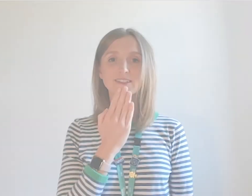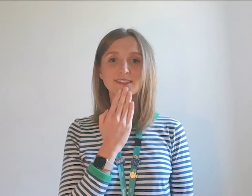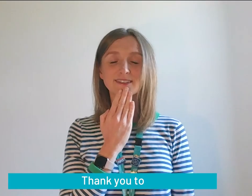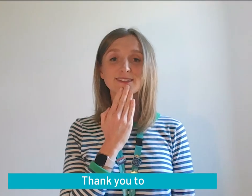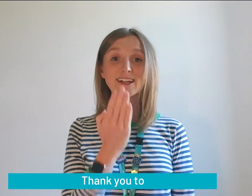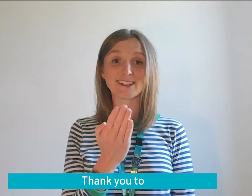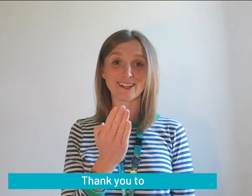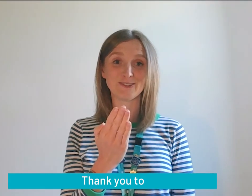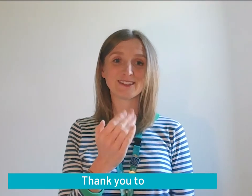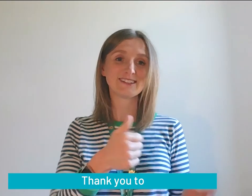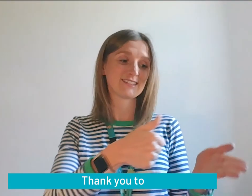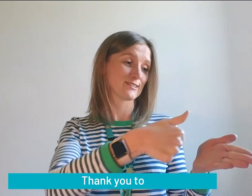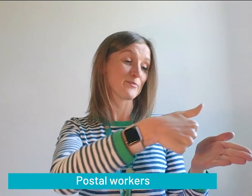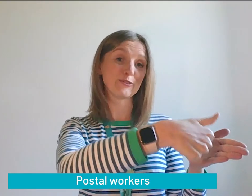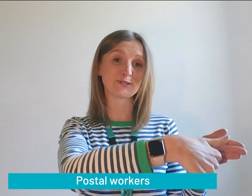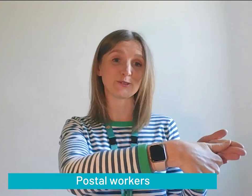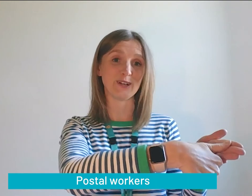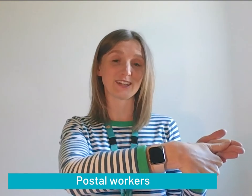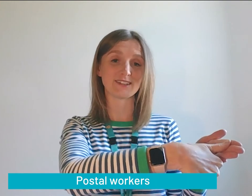Thank you to the drivers.